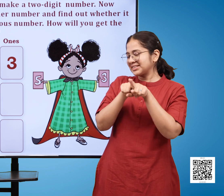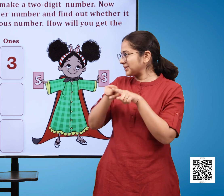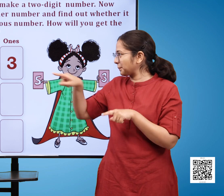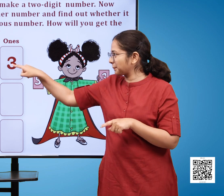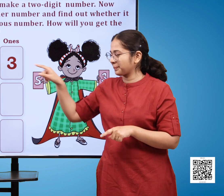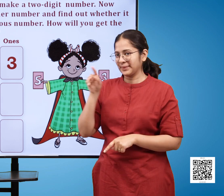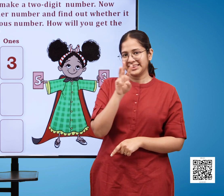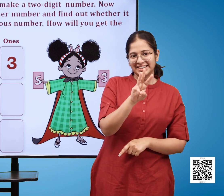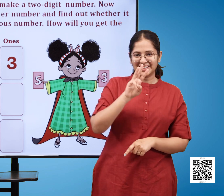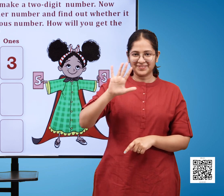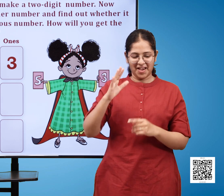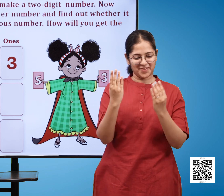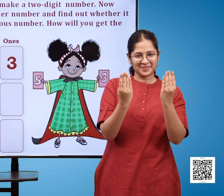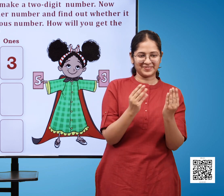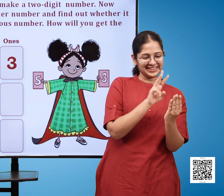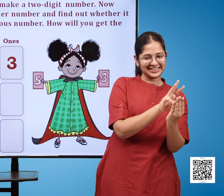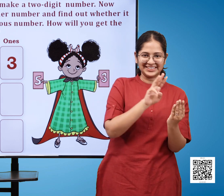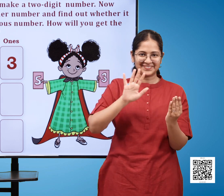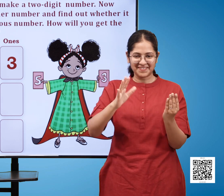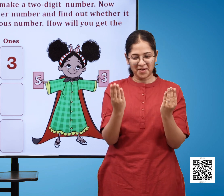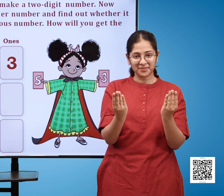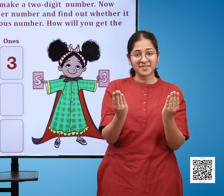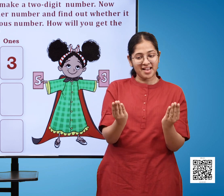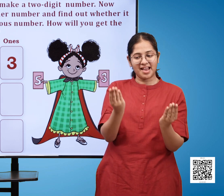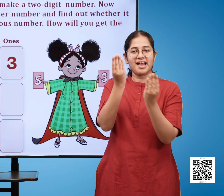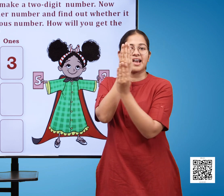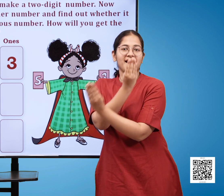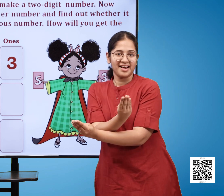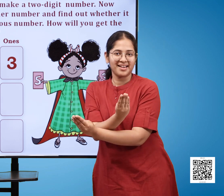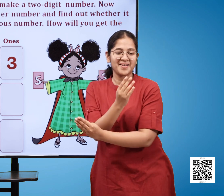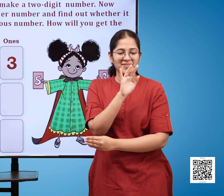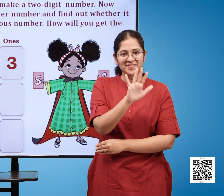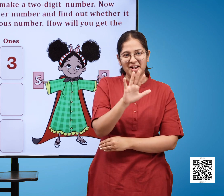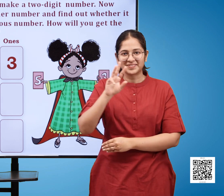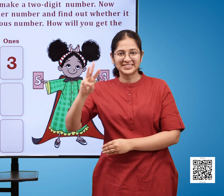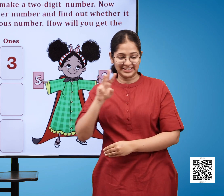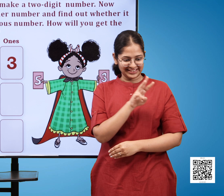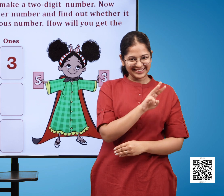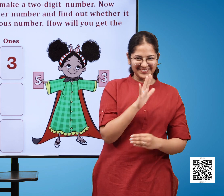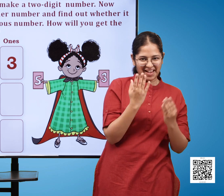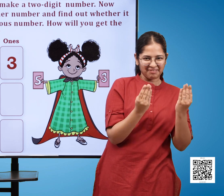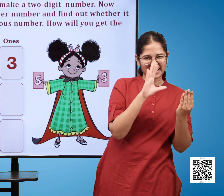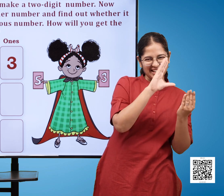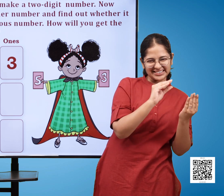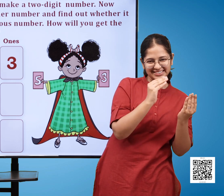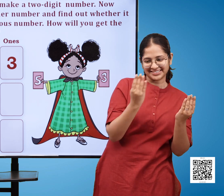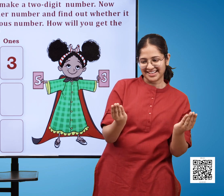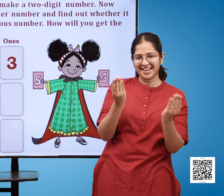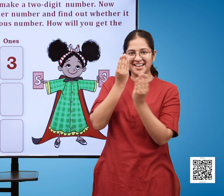In the right hand a number five placard. Now the numbers have been swapped. In tens we have five and in one's position